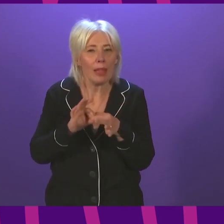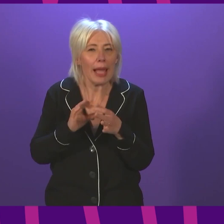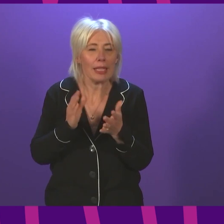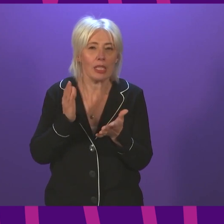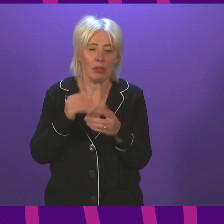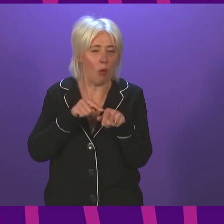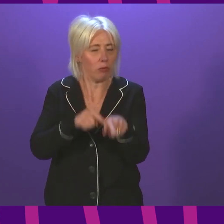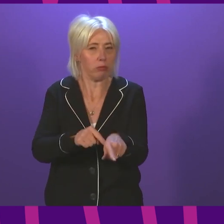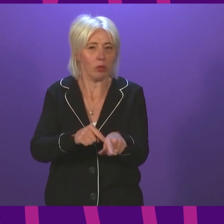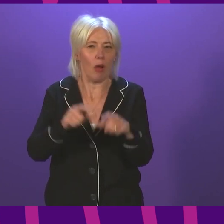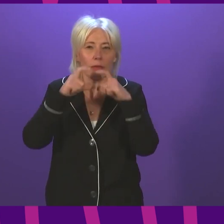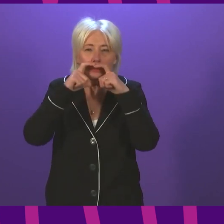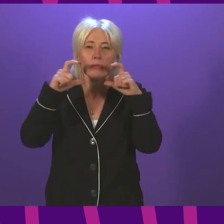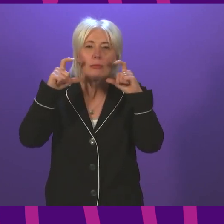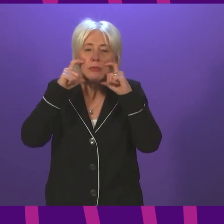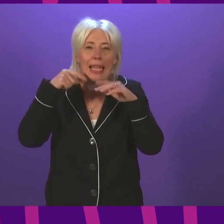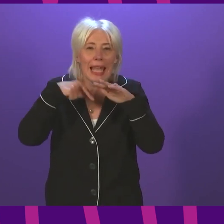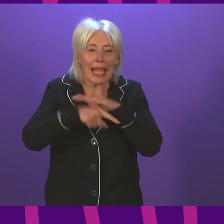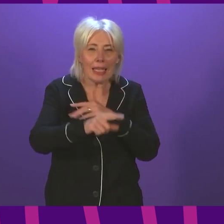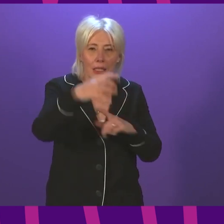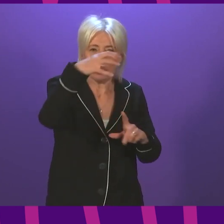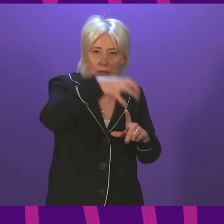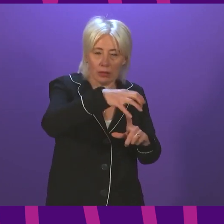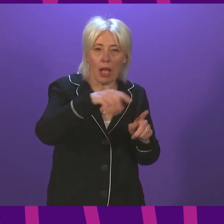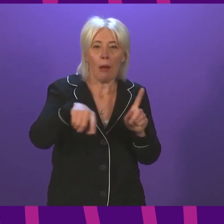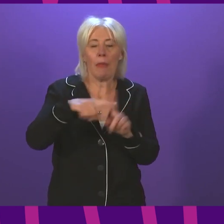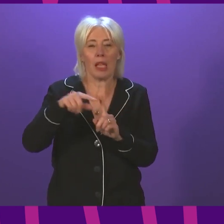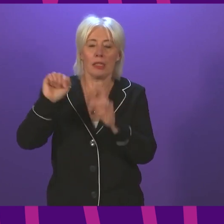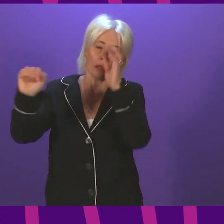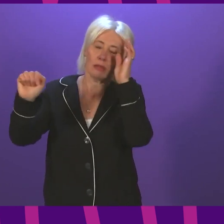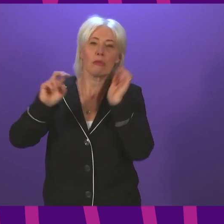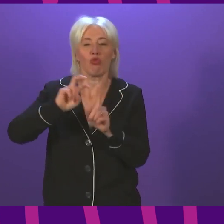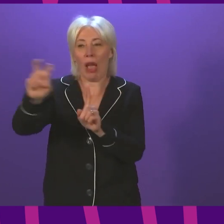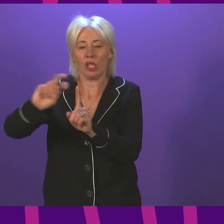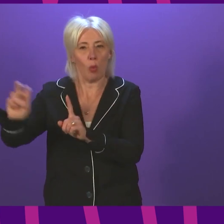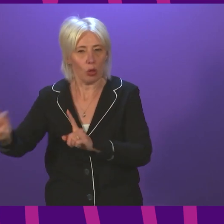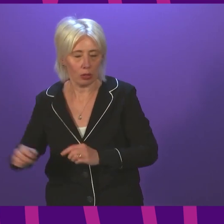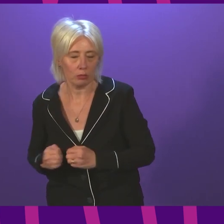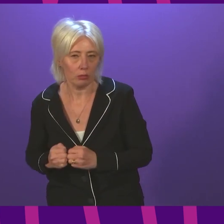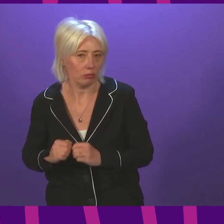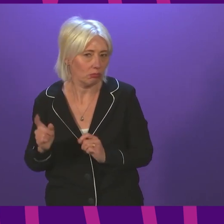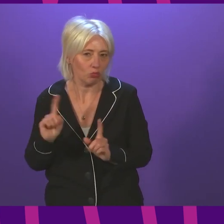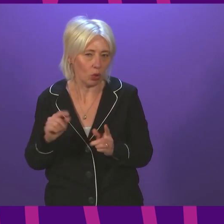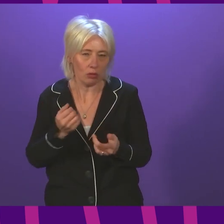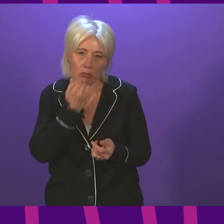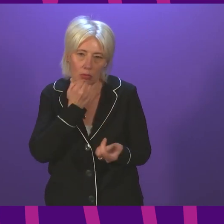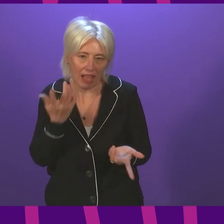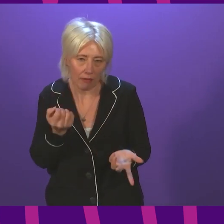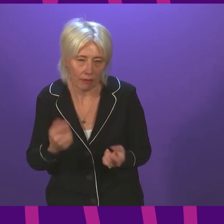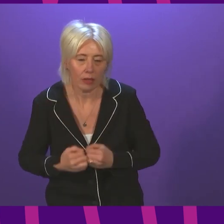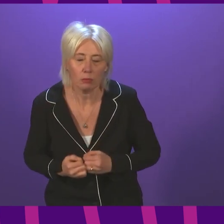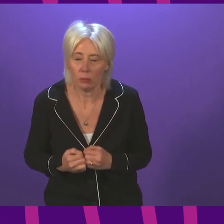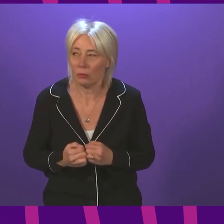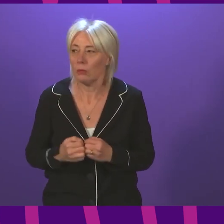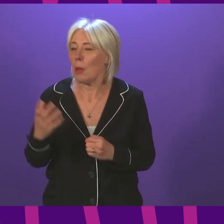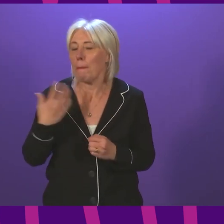face coverings in indoor public places and on public transport. First Minister. Well, we carry